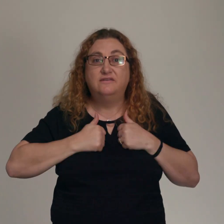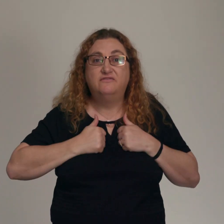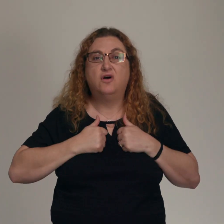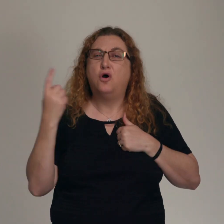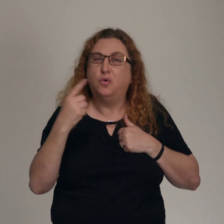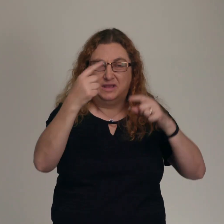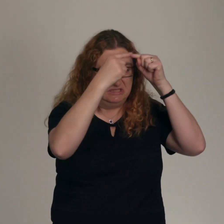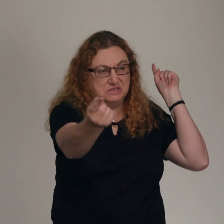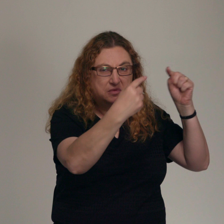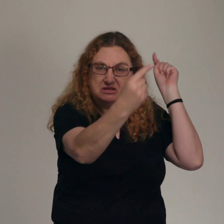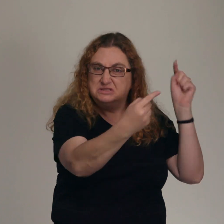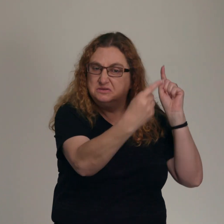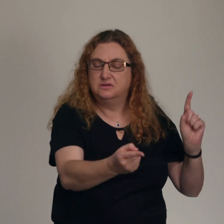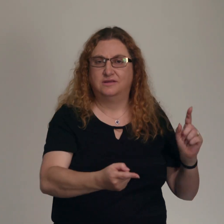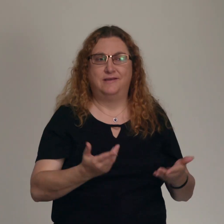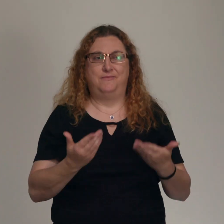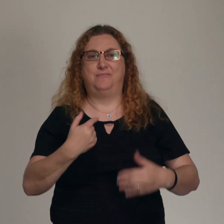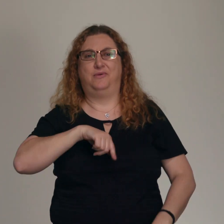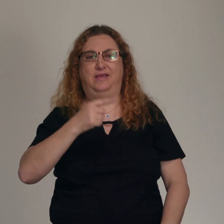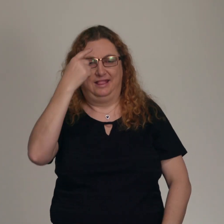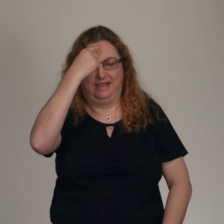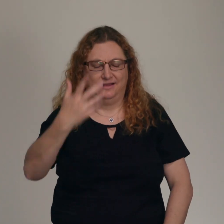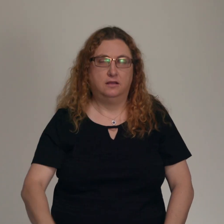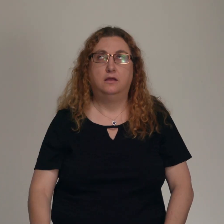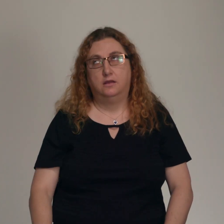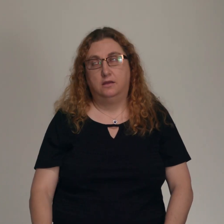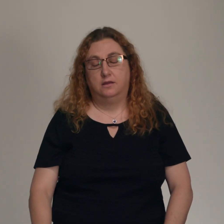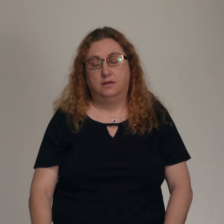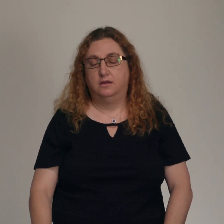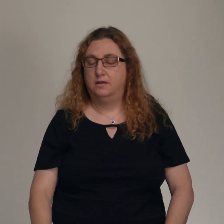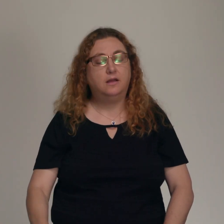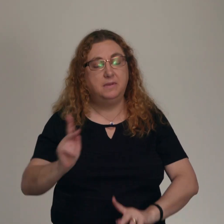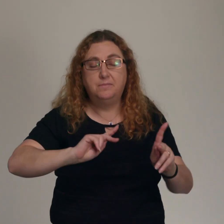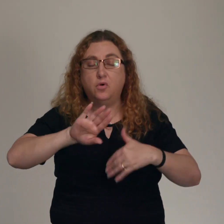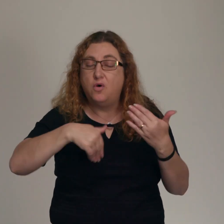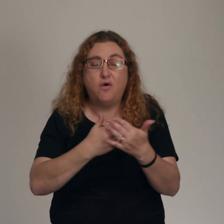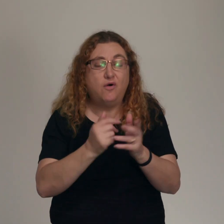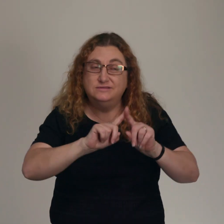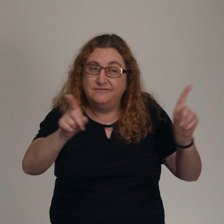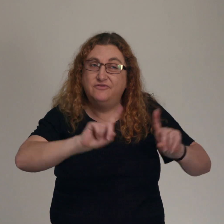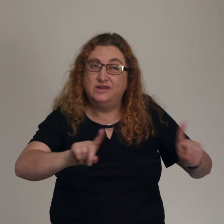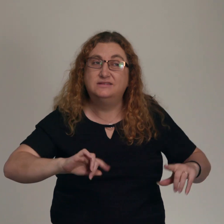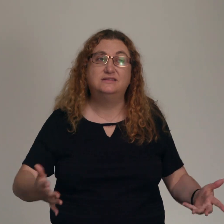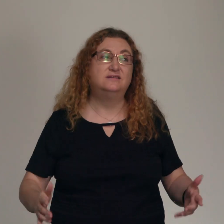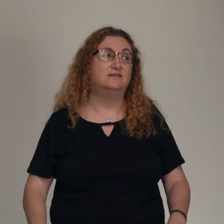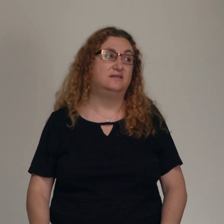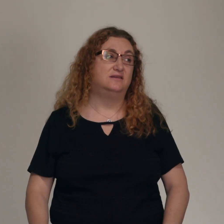And we might scoff at this. How could Christians live in division and in disagreement? But we don't scoff for long because